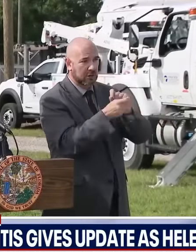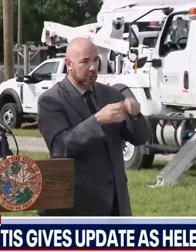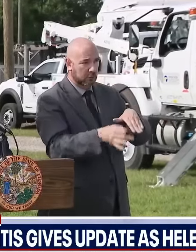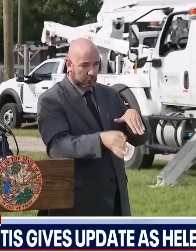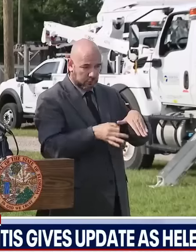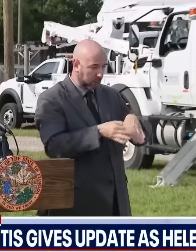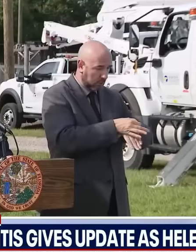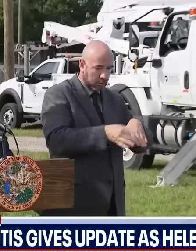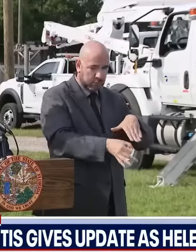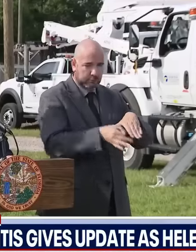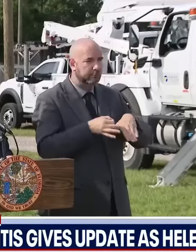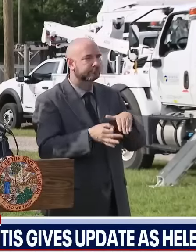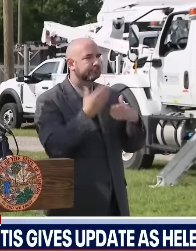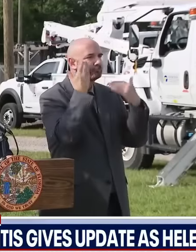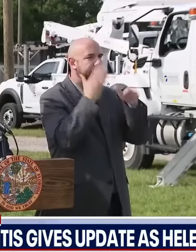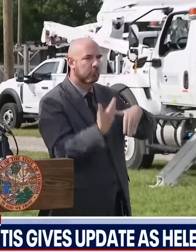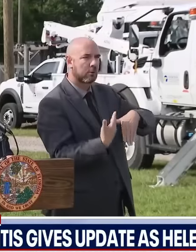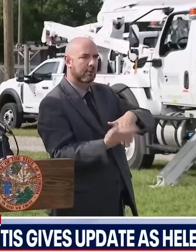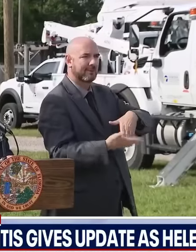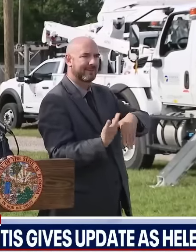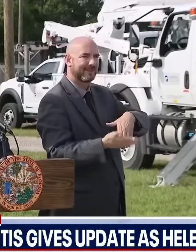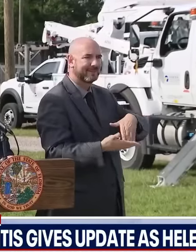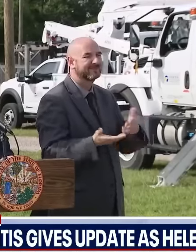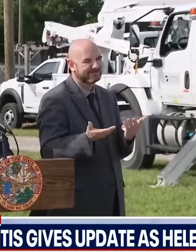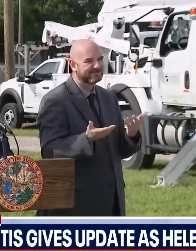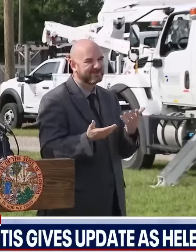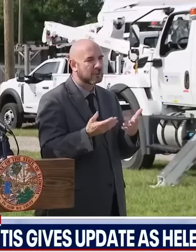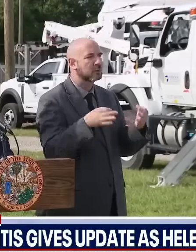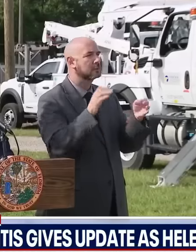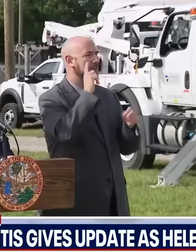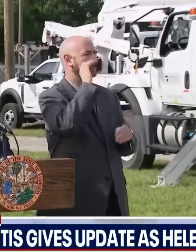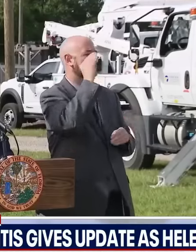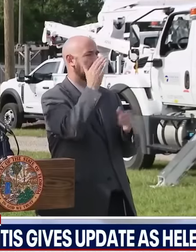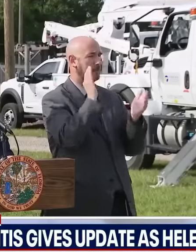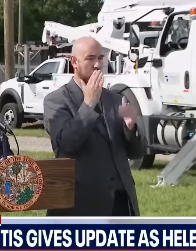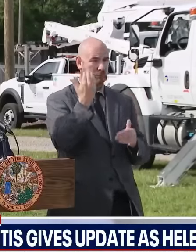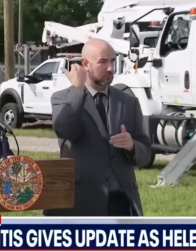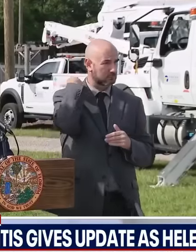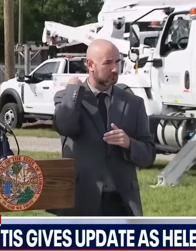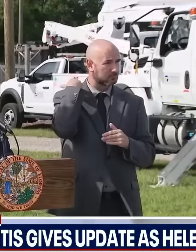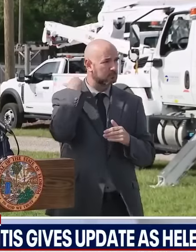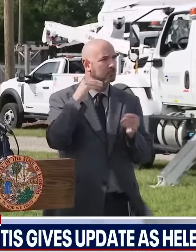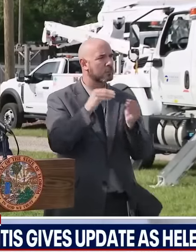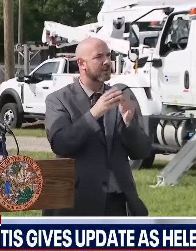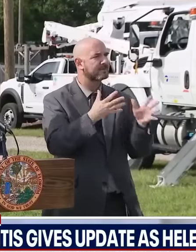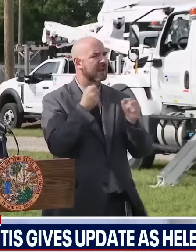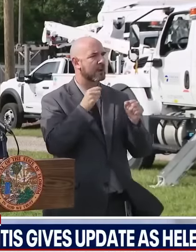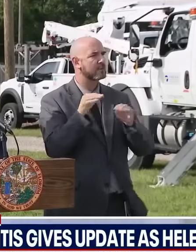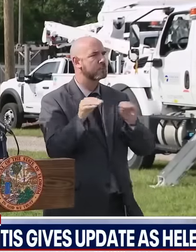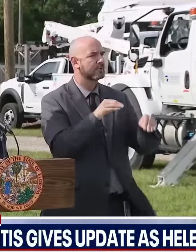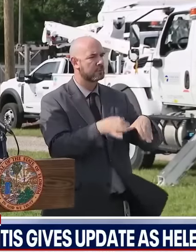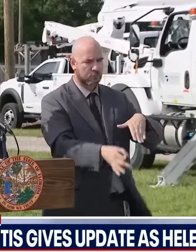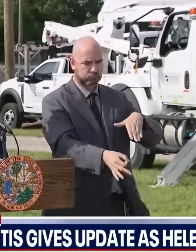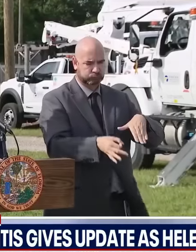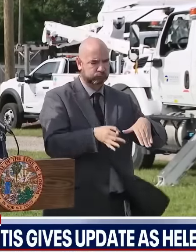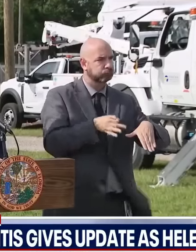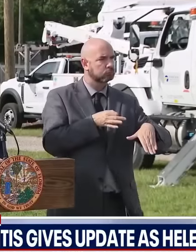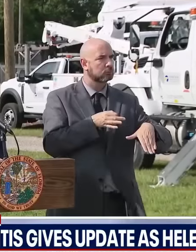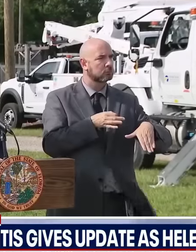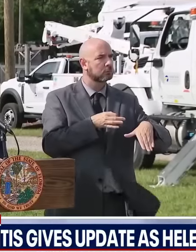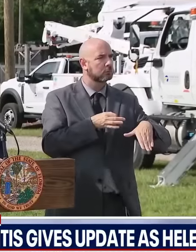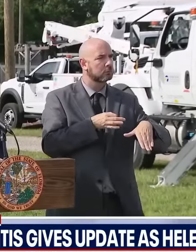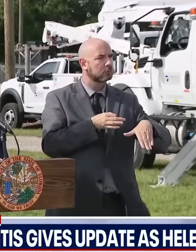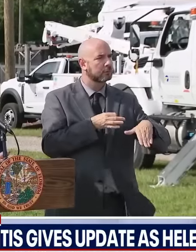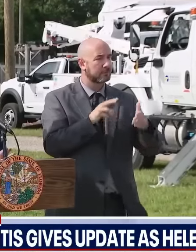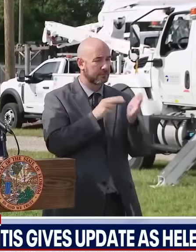quicker than some of the more recent storms, and there's pluses or minuses to that. But the reality is today is the day to finalize your